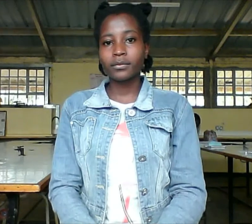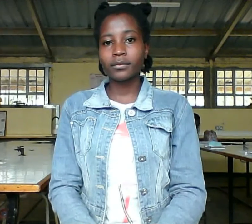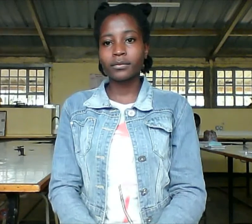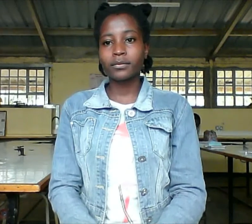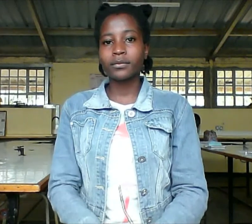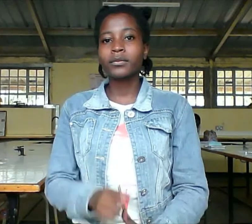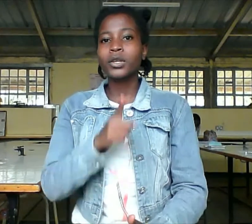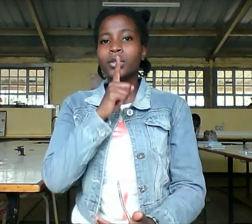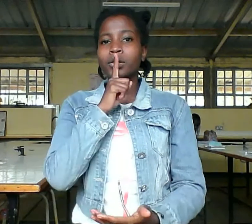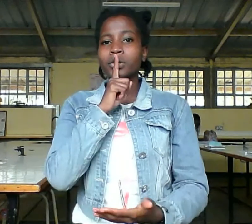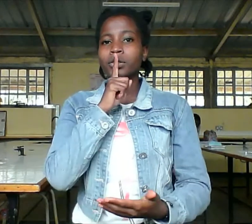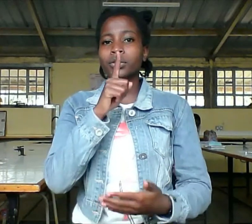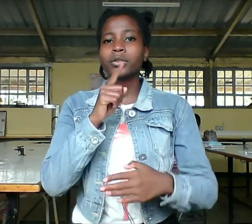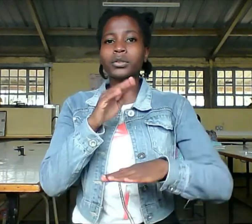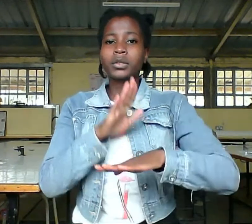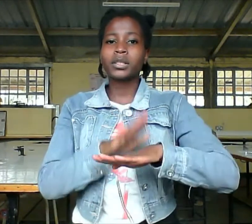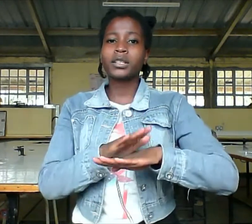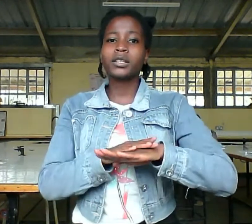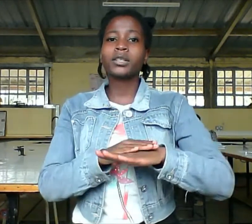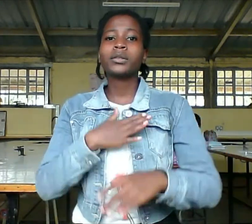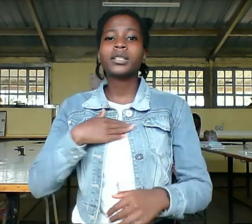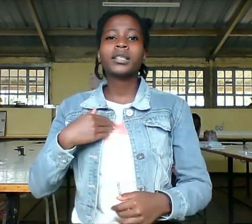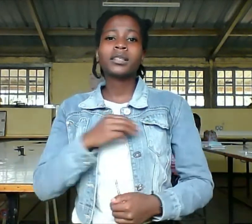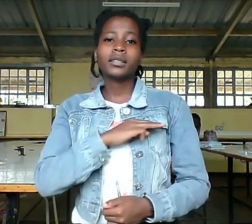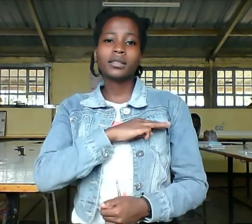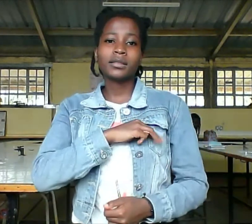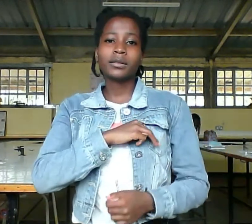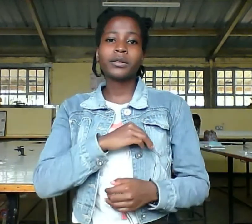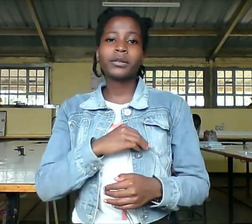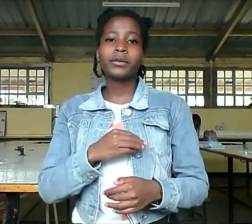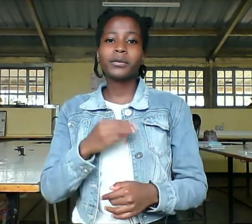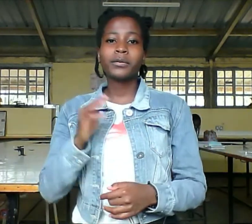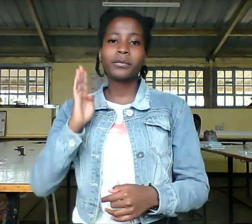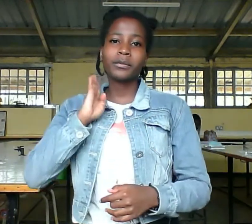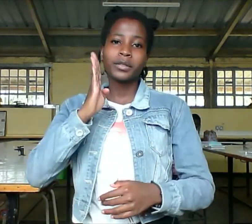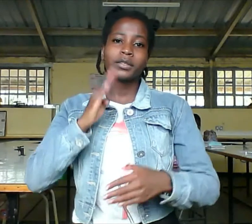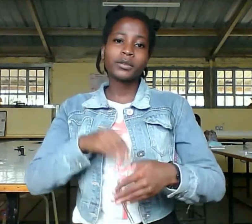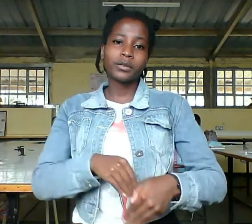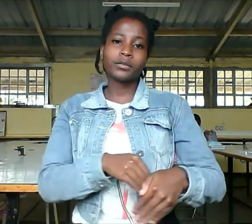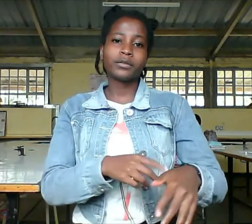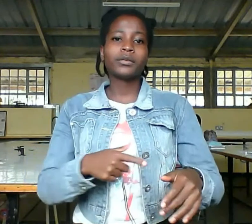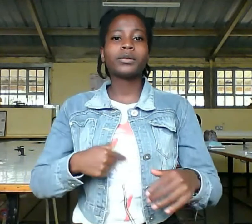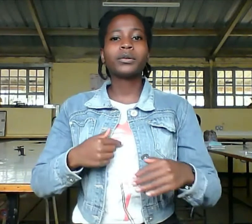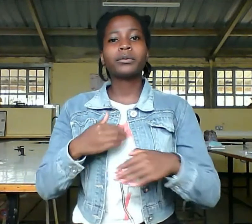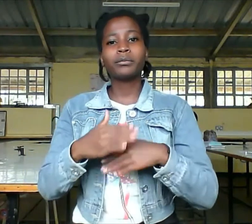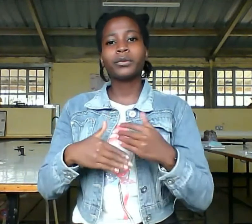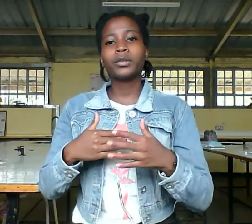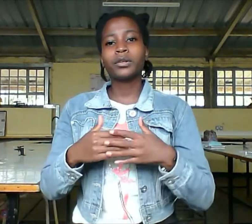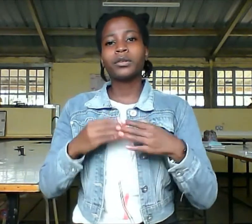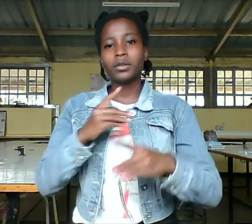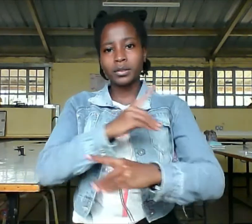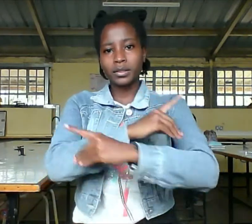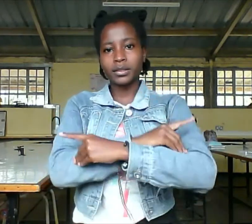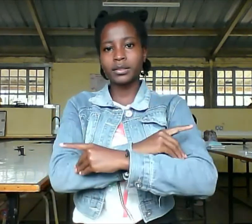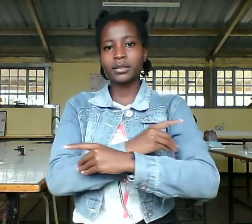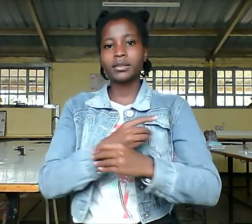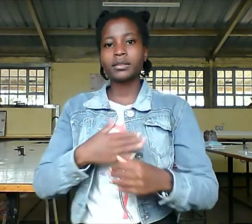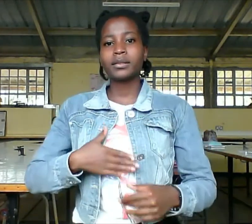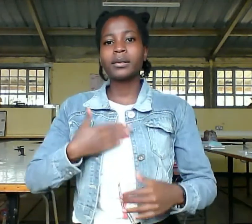Surely, goodness and mercy will follow me for the days of my life and I will dwell in the house of the Lord